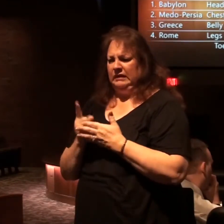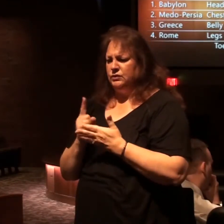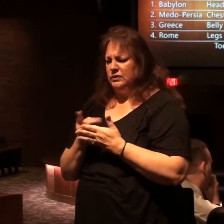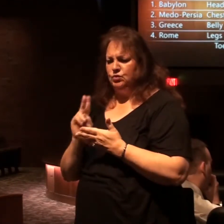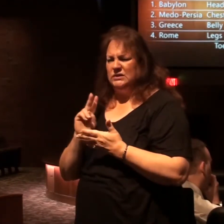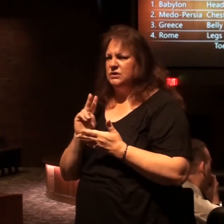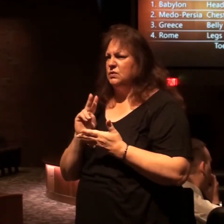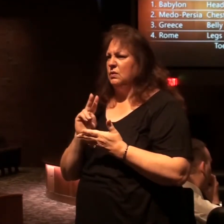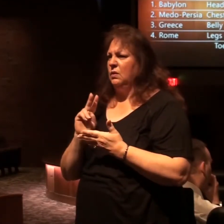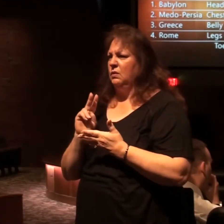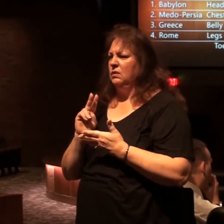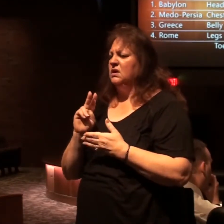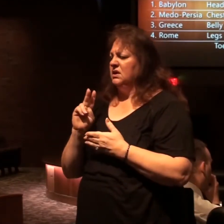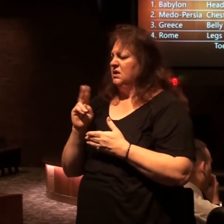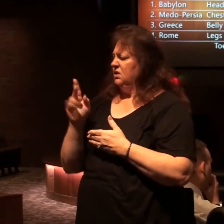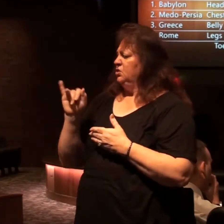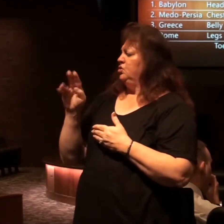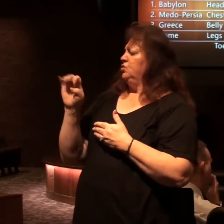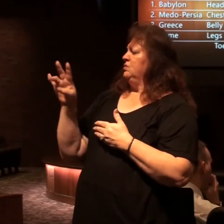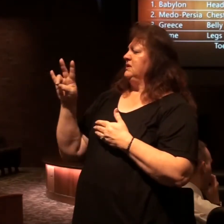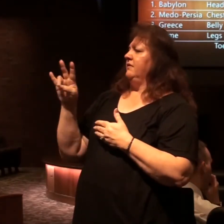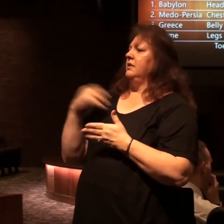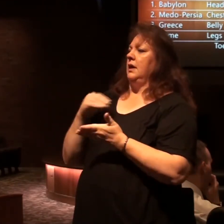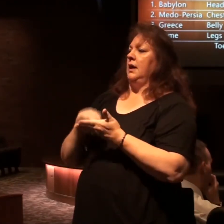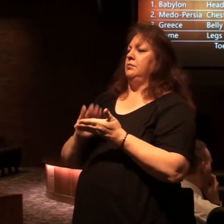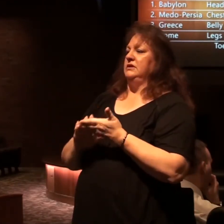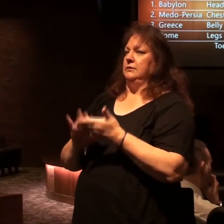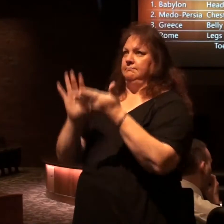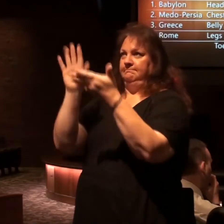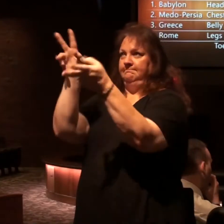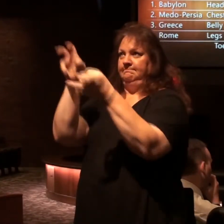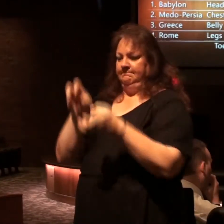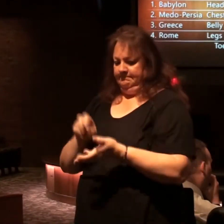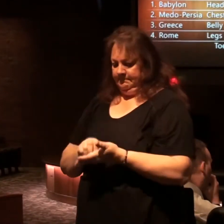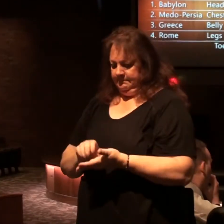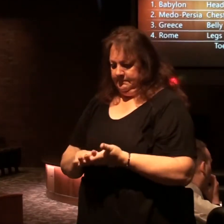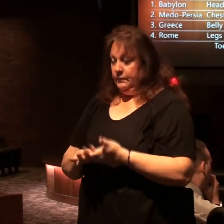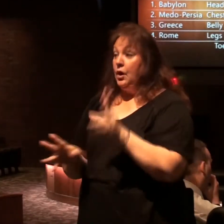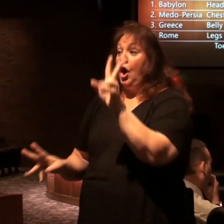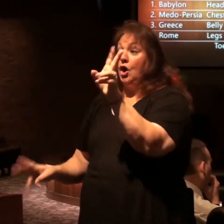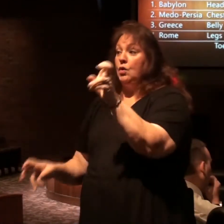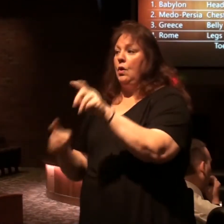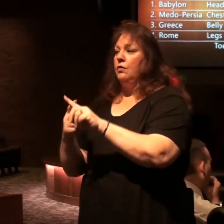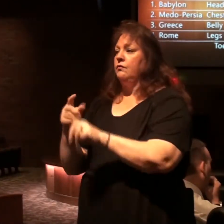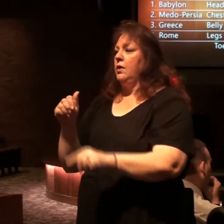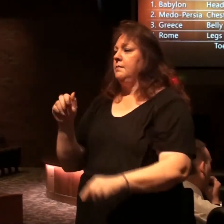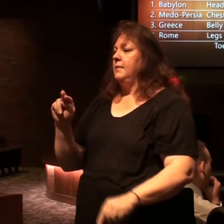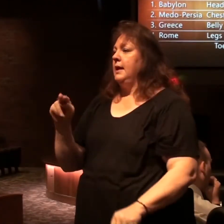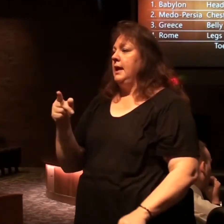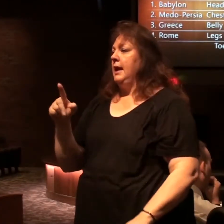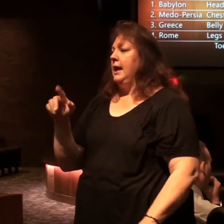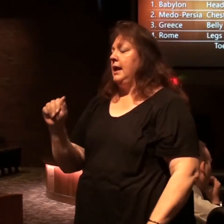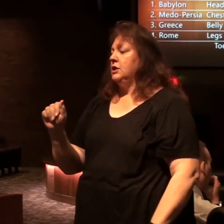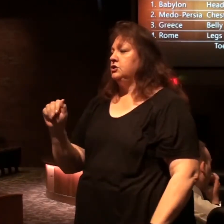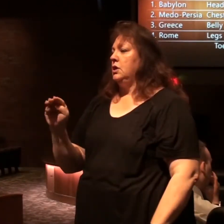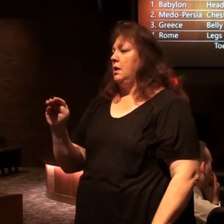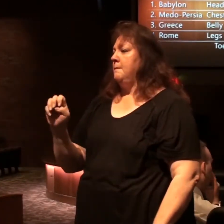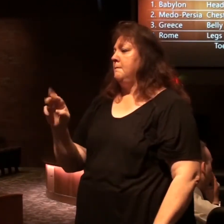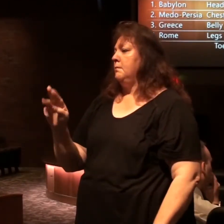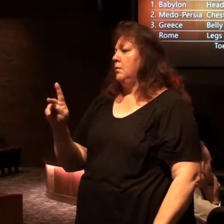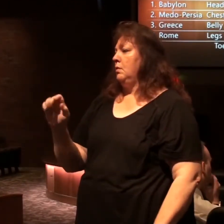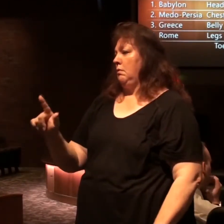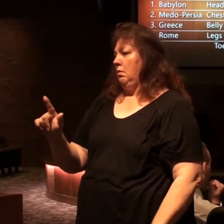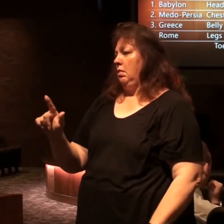ago June 7th and I just wrote down a section of it this is a quote from Angela Merkel the chancellor of